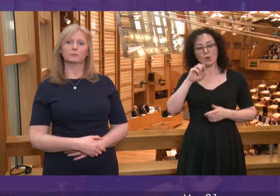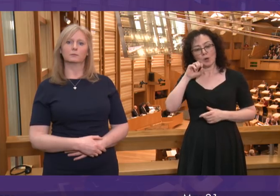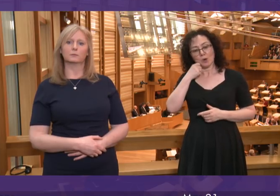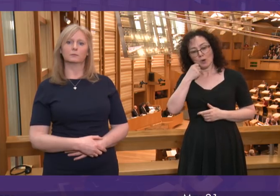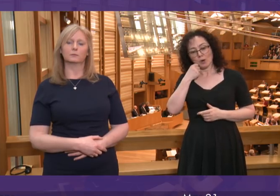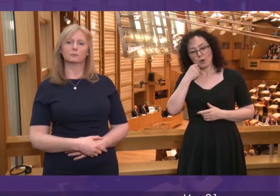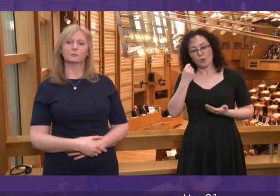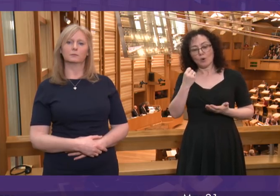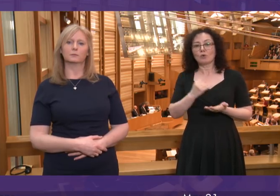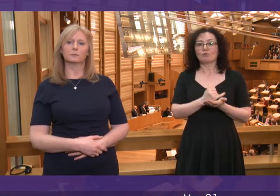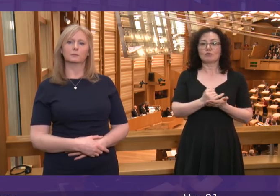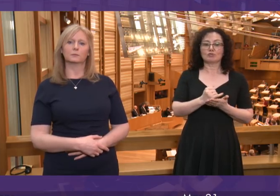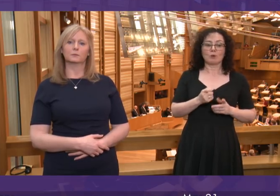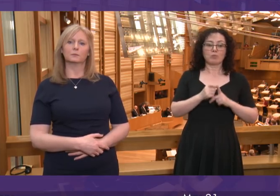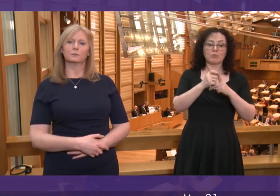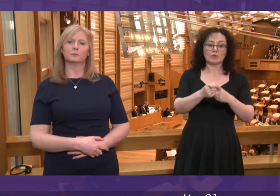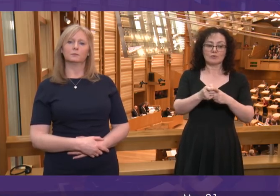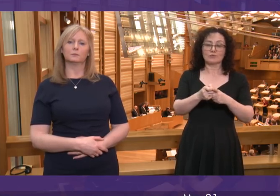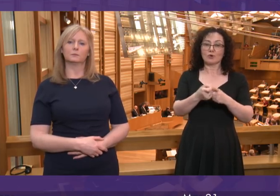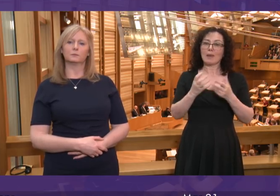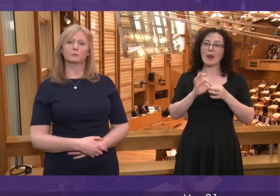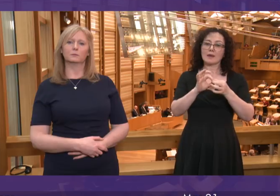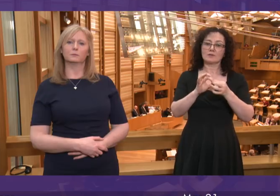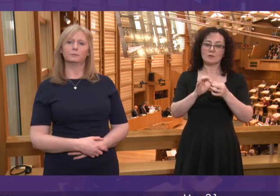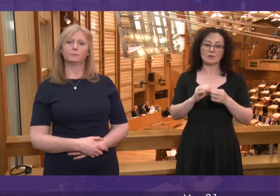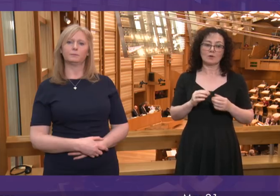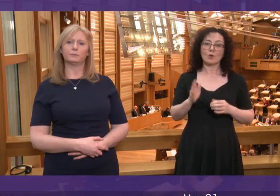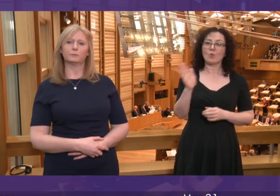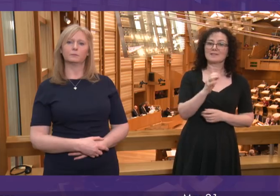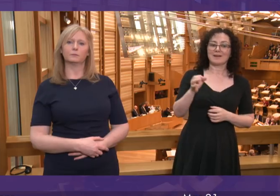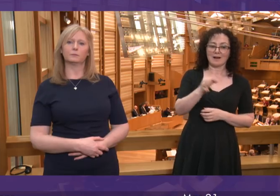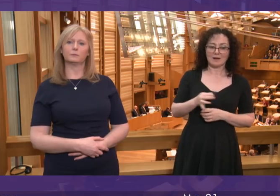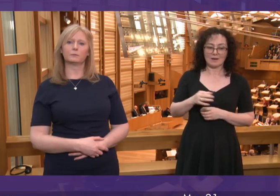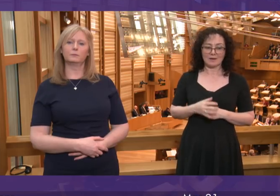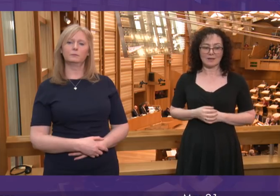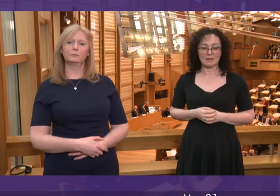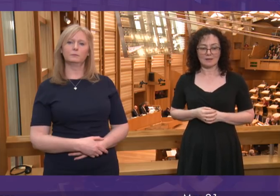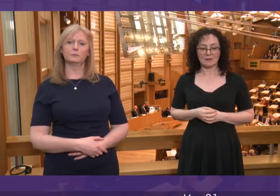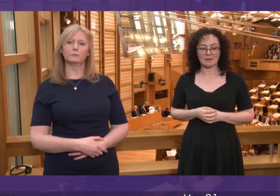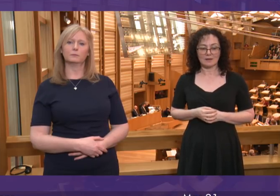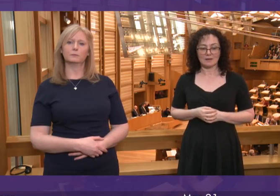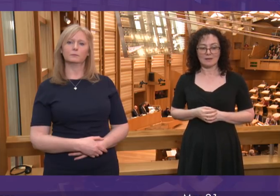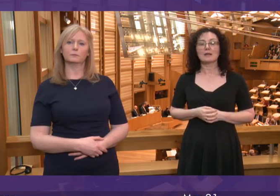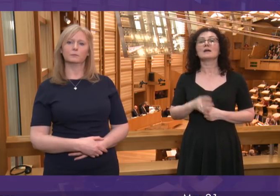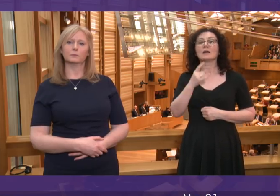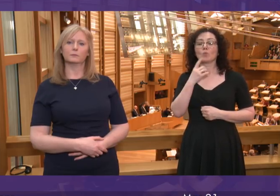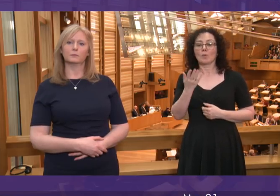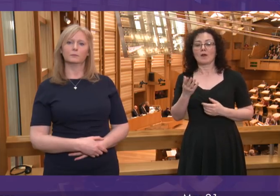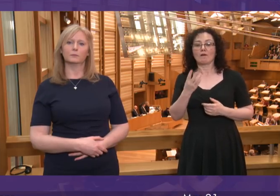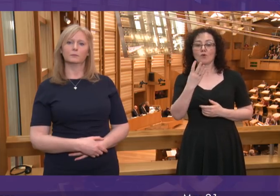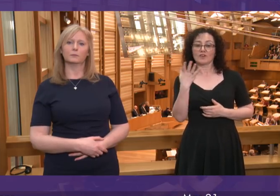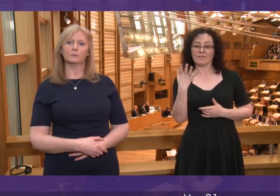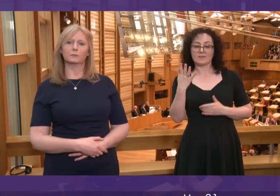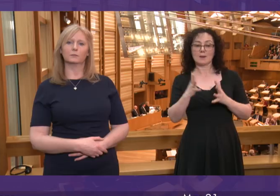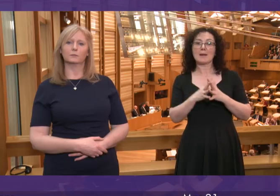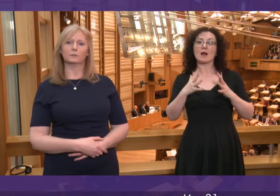megawatt transmission link to the Western Niles, instead saying that it would support a much reduced 450 megawatt link. This has been